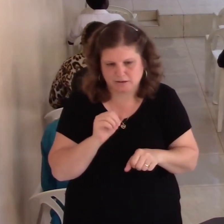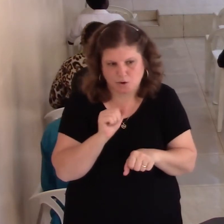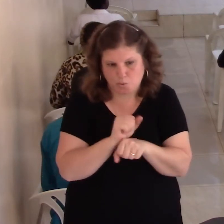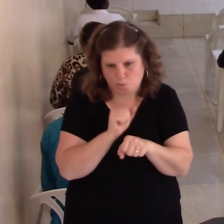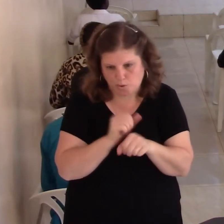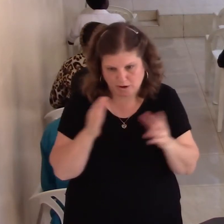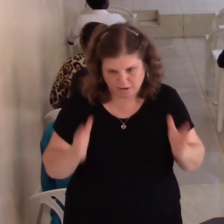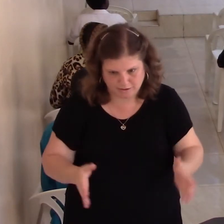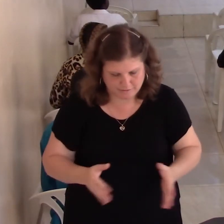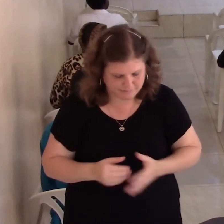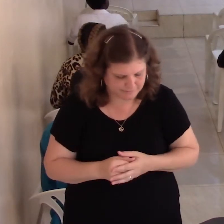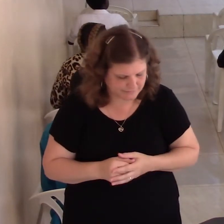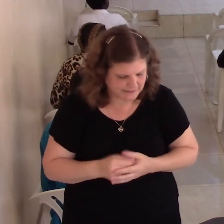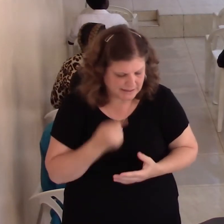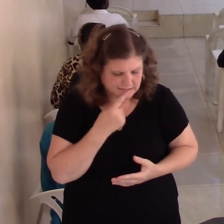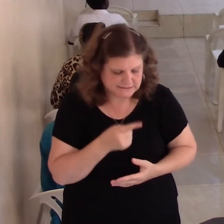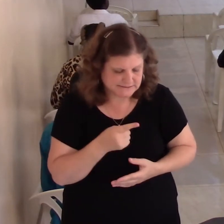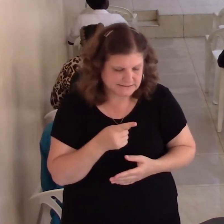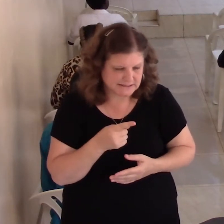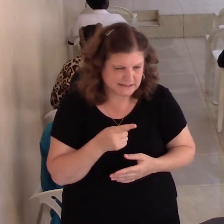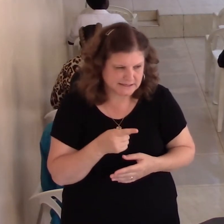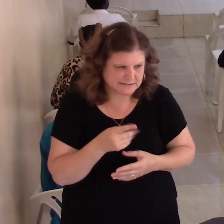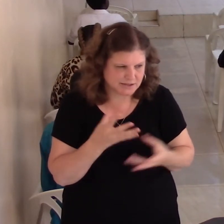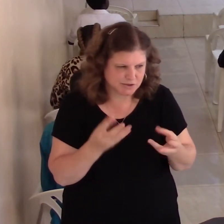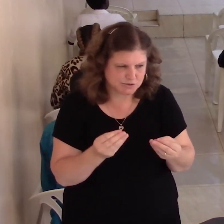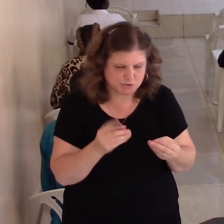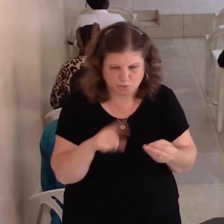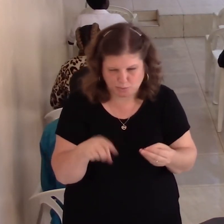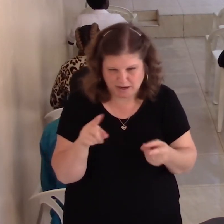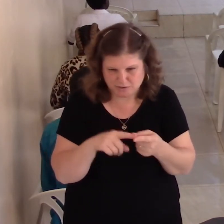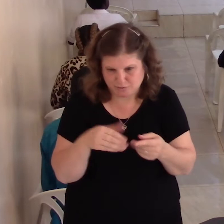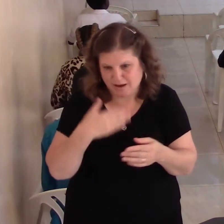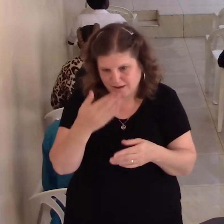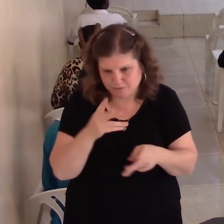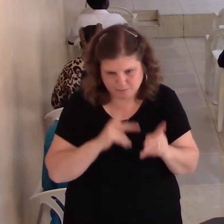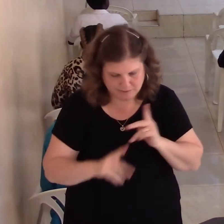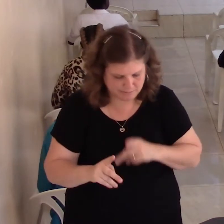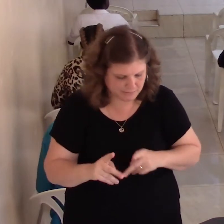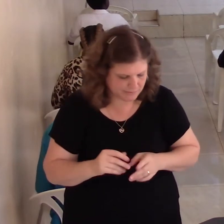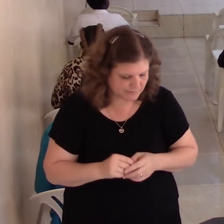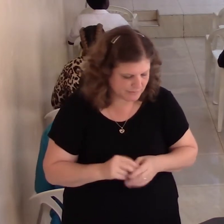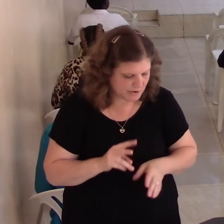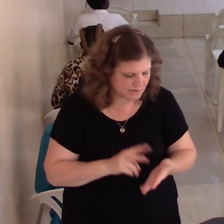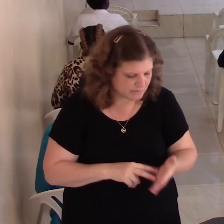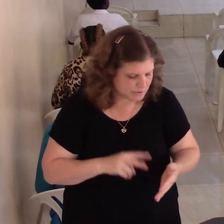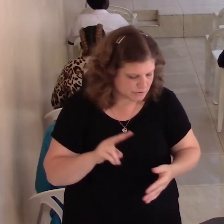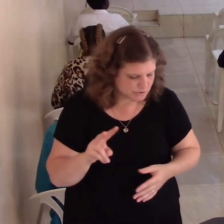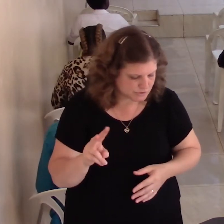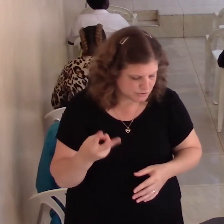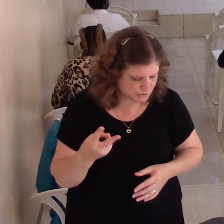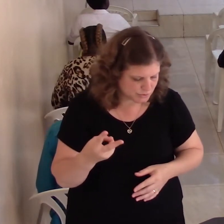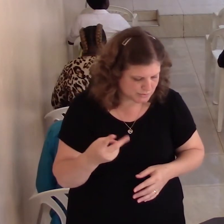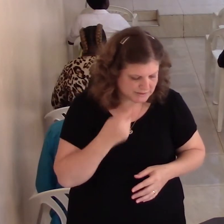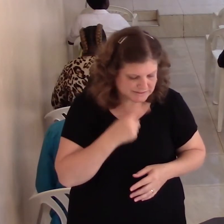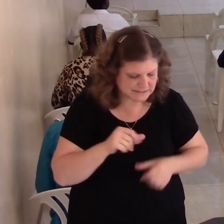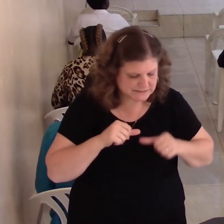about treating others fairly or justly. There it says in verse 2. Continue in prayer.